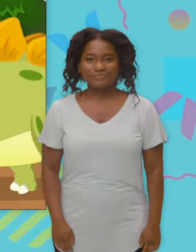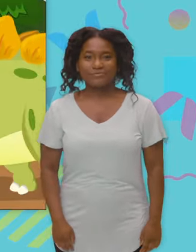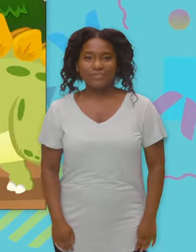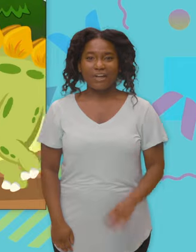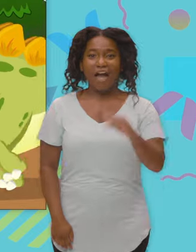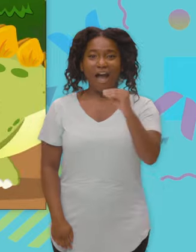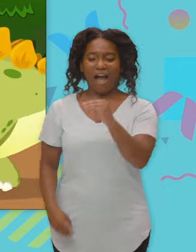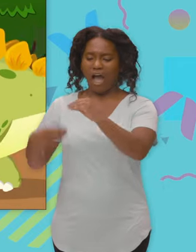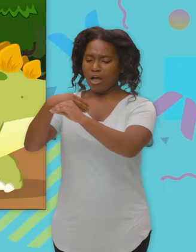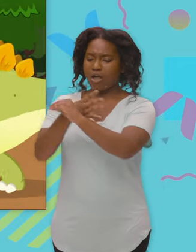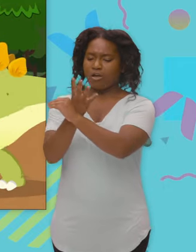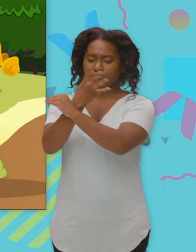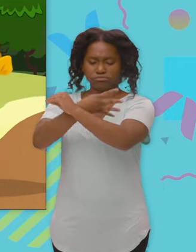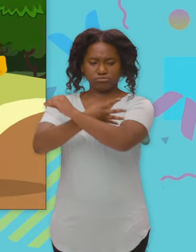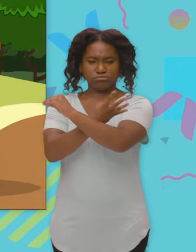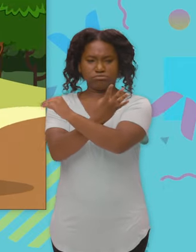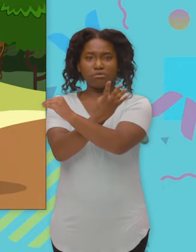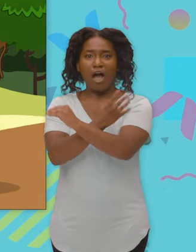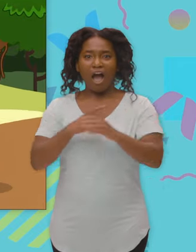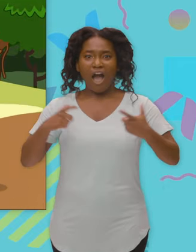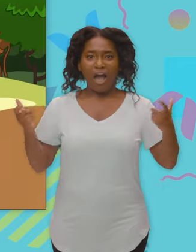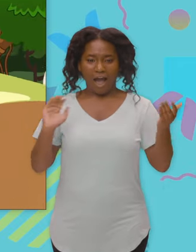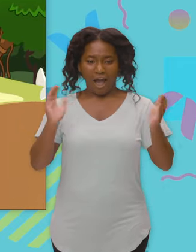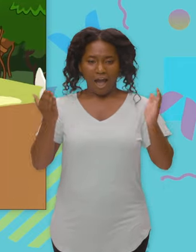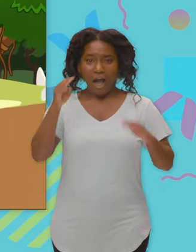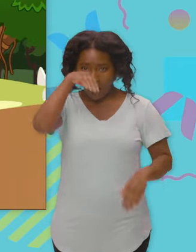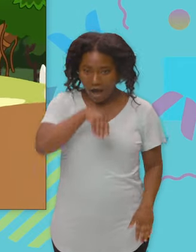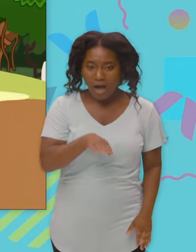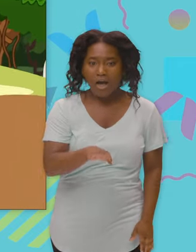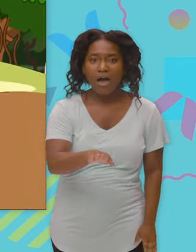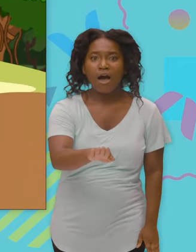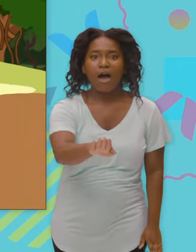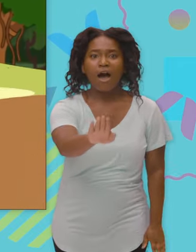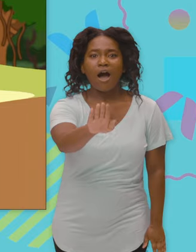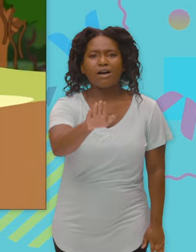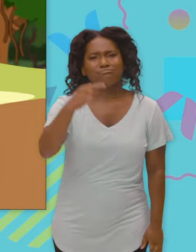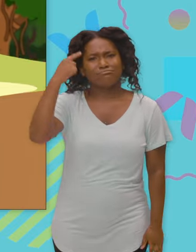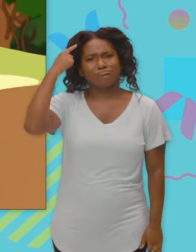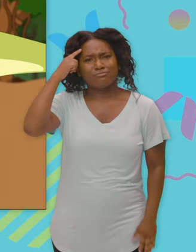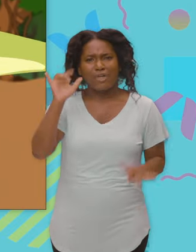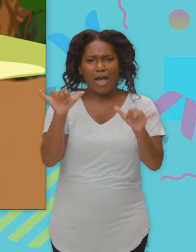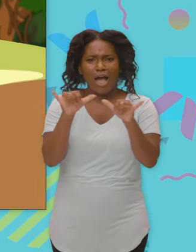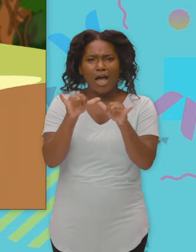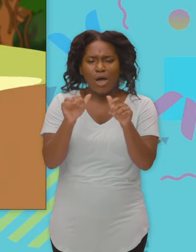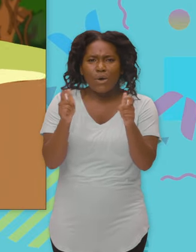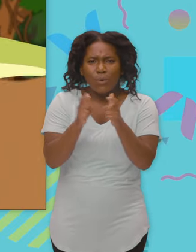Stegosauruses were bigger than elephants, but their brains were the size of a peppermint.